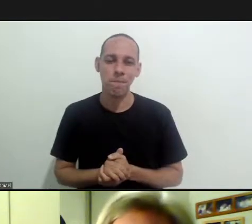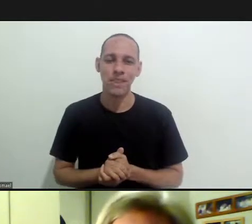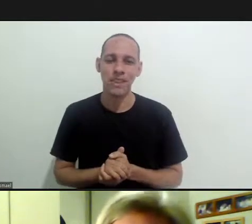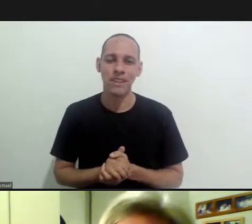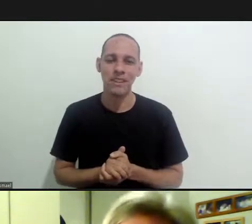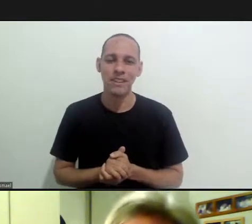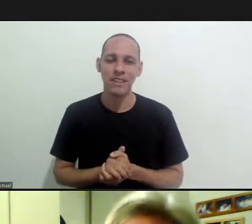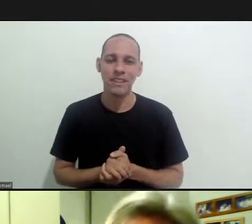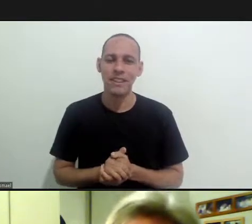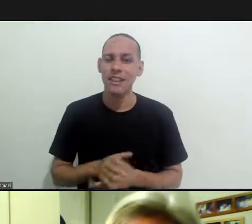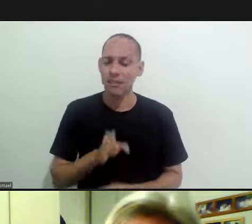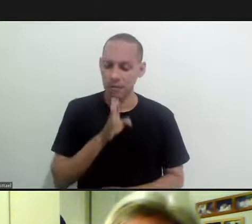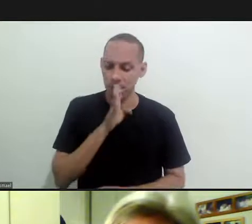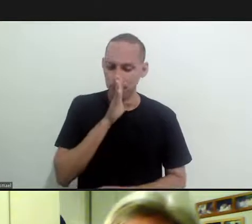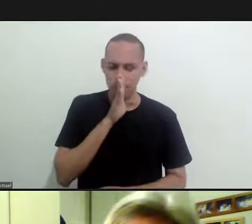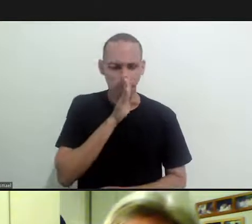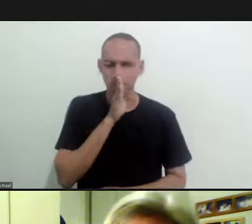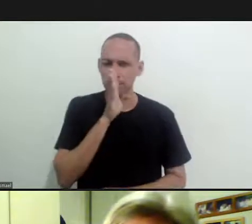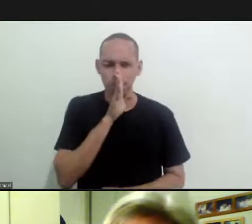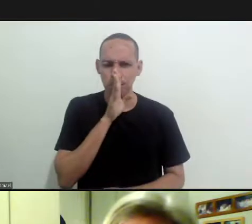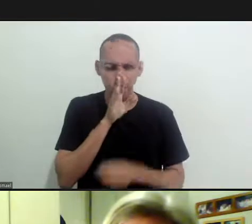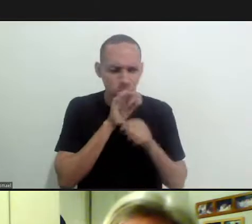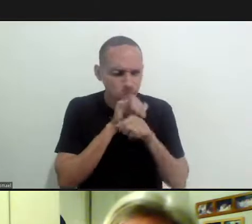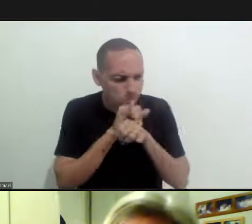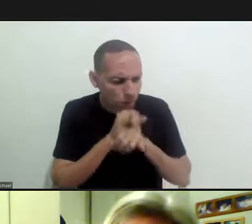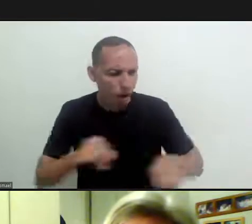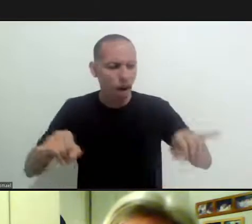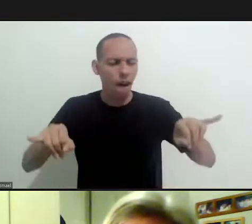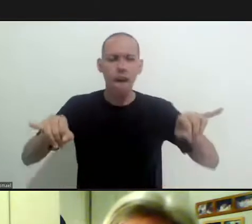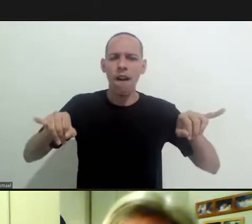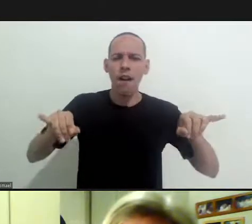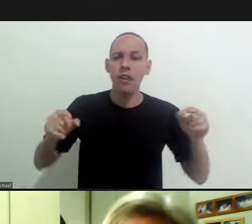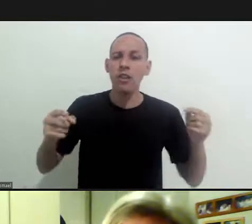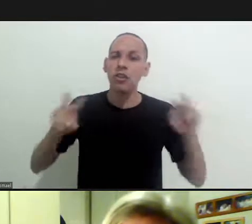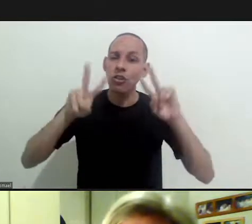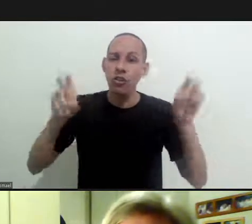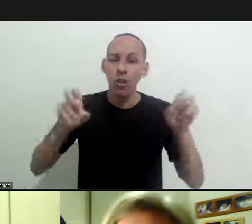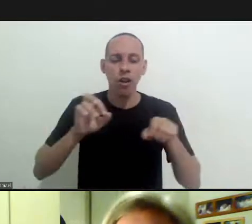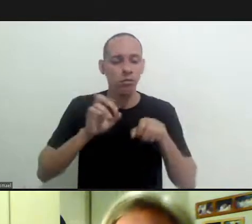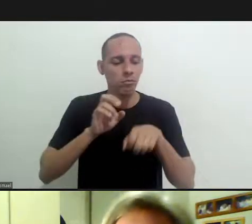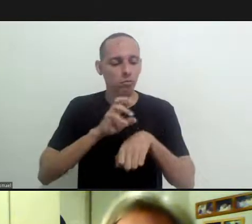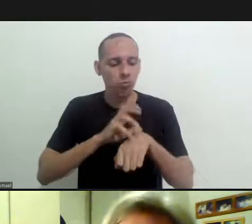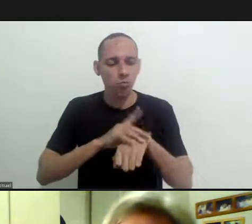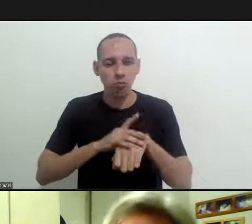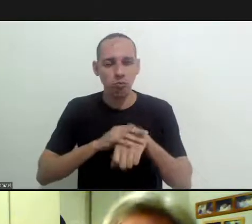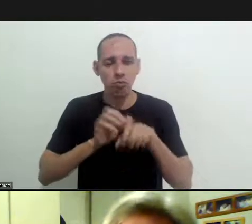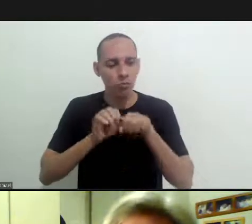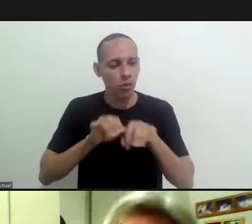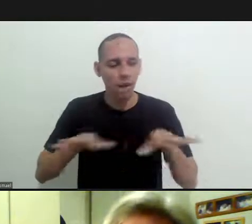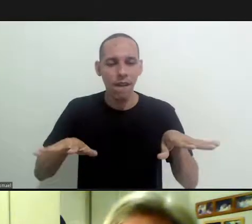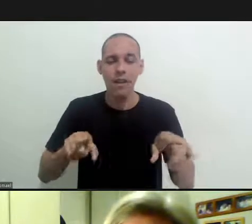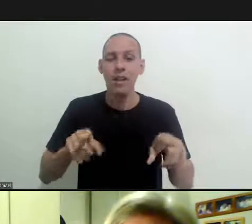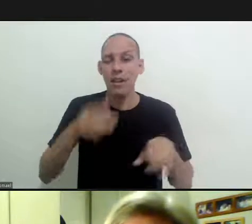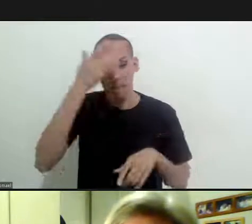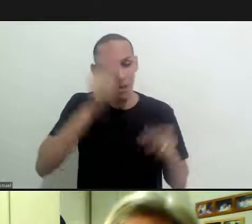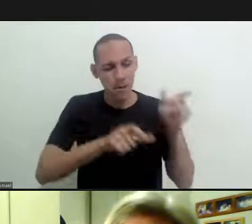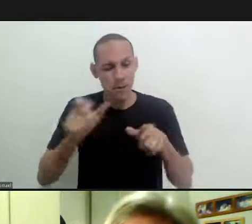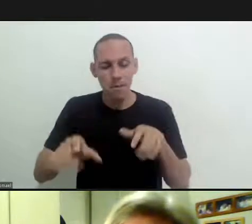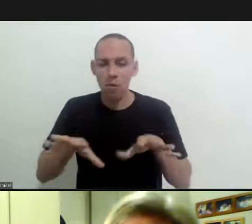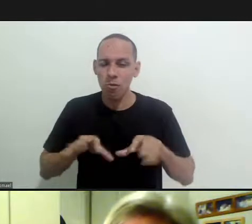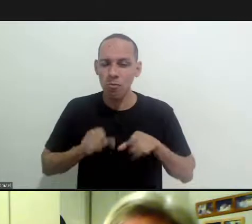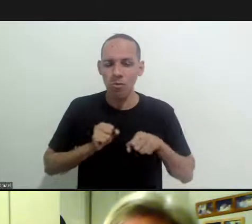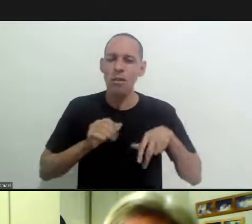believe that would help us to break the epidemiological silence we have to make the people affected visible